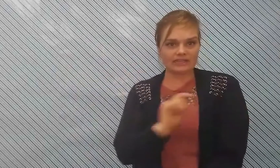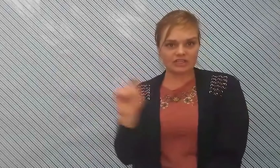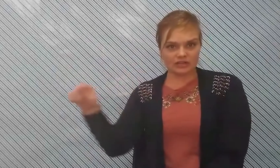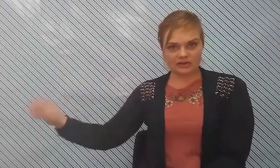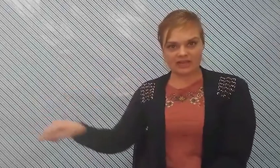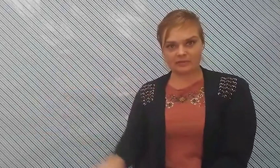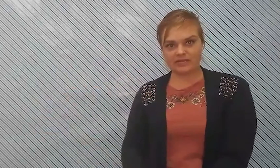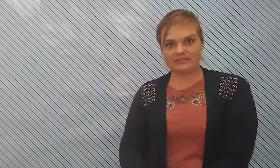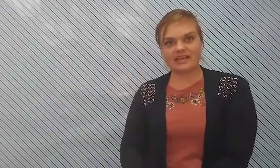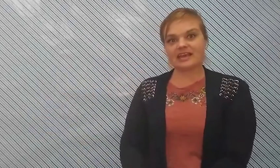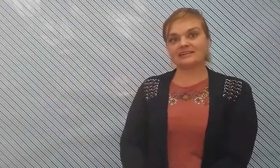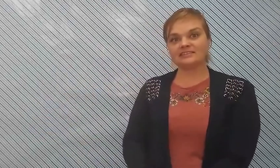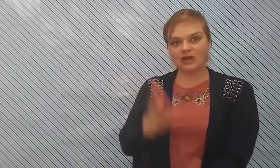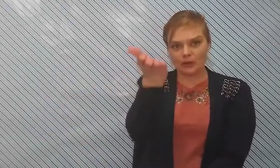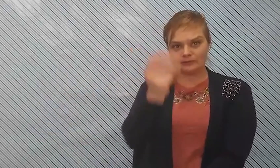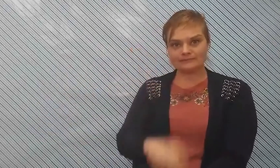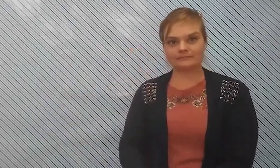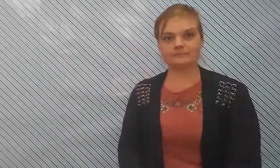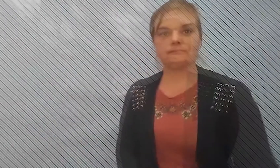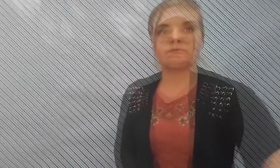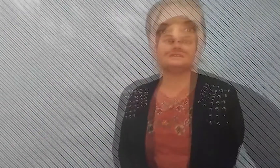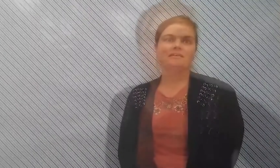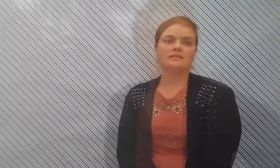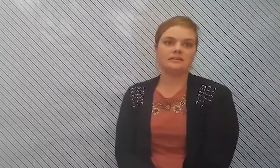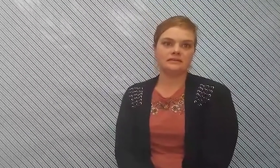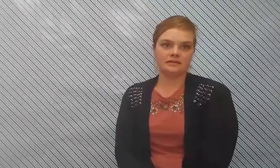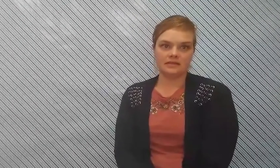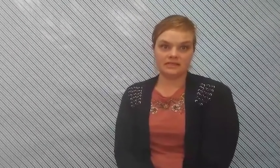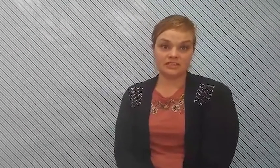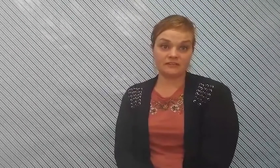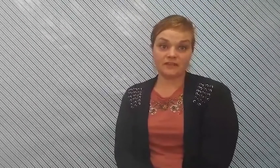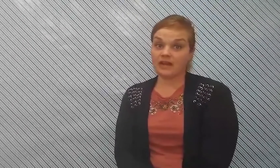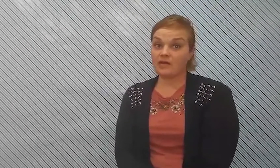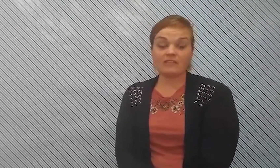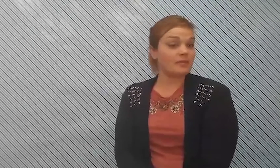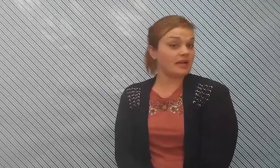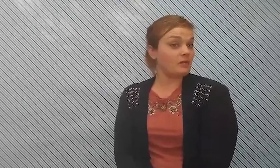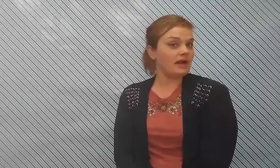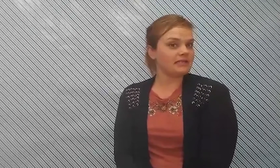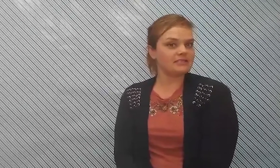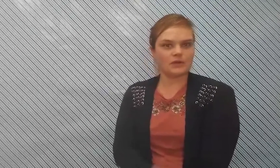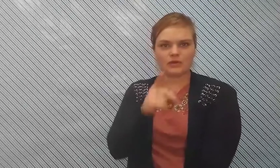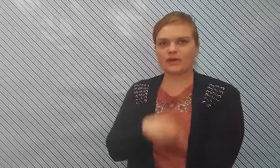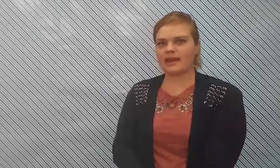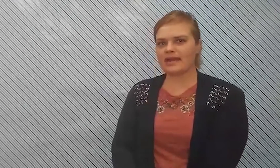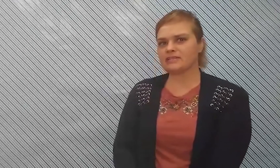each other animal is okay go did you figure who everybody was were you a good actor